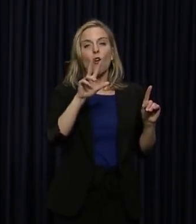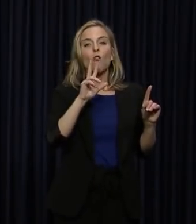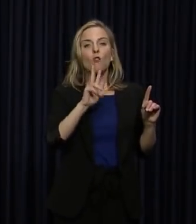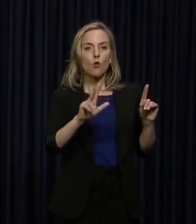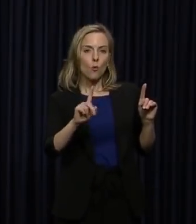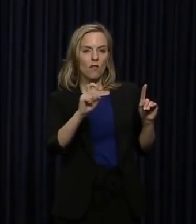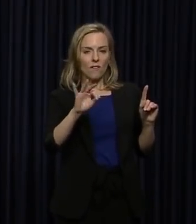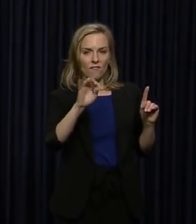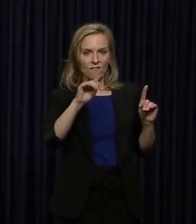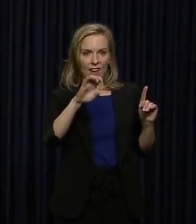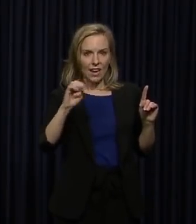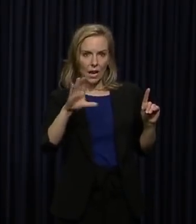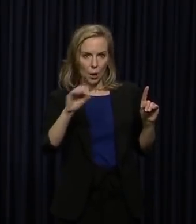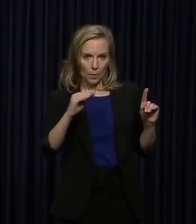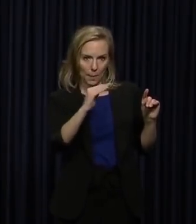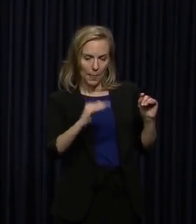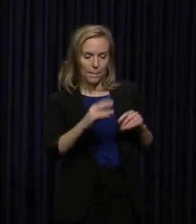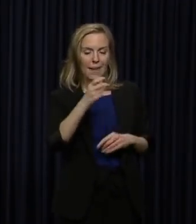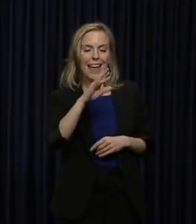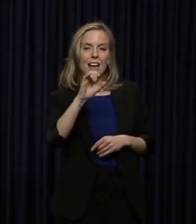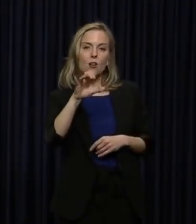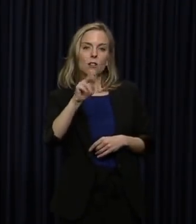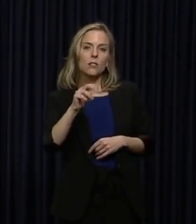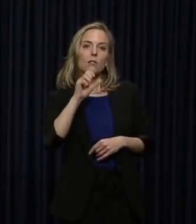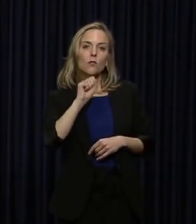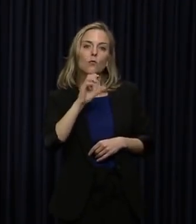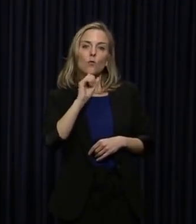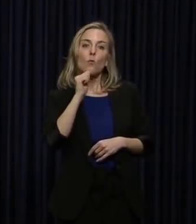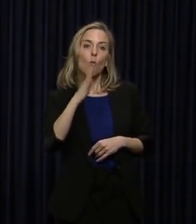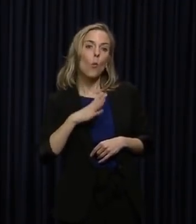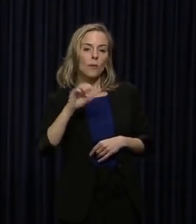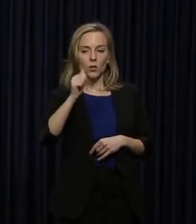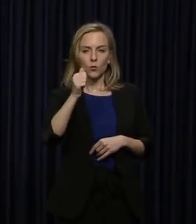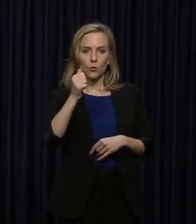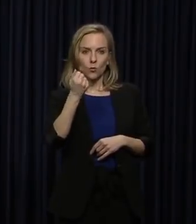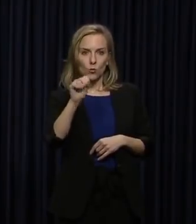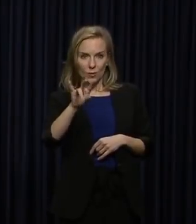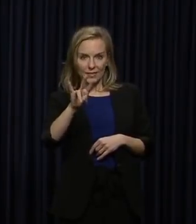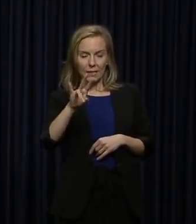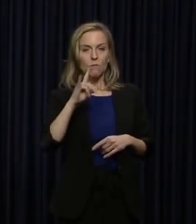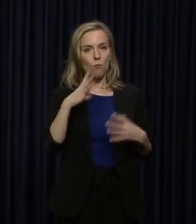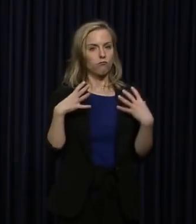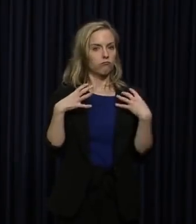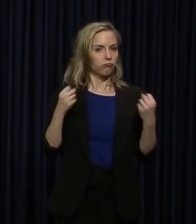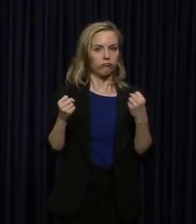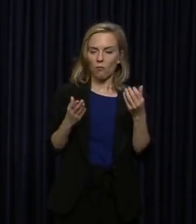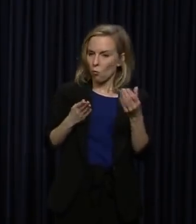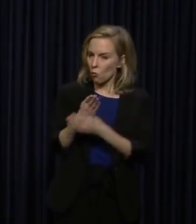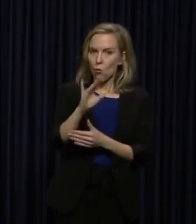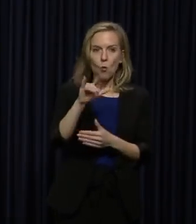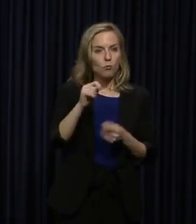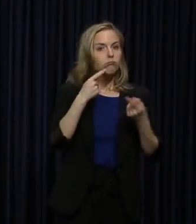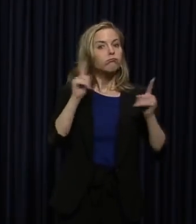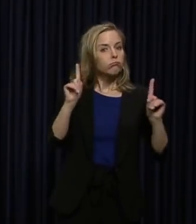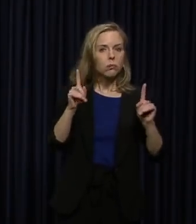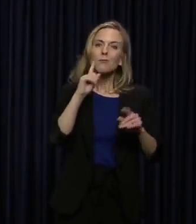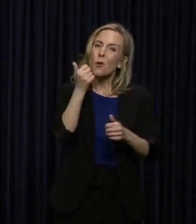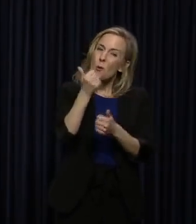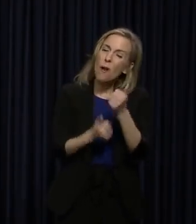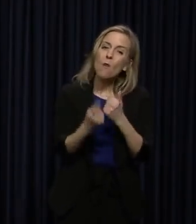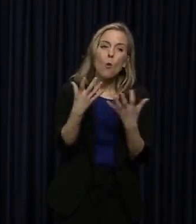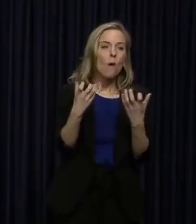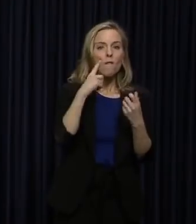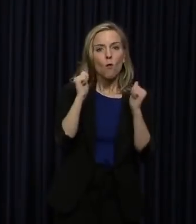from Fayette County. And from Harrison, we have a 27-year-old female who is home and fully through it. And that's what we want for